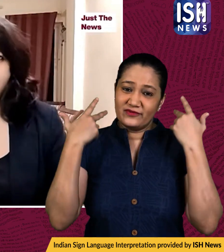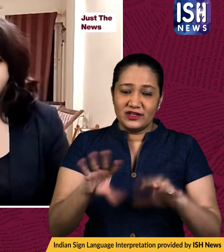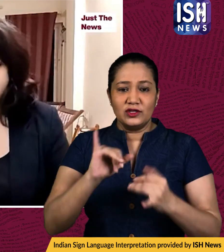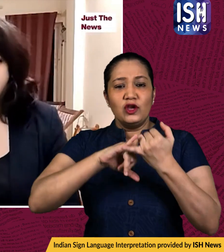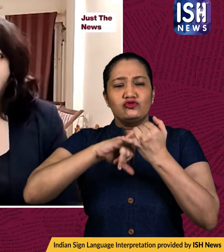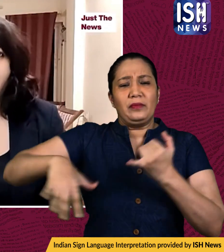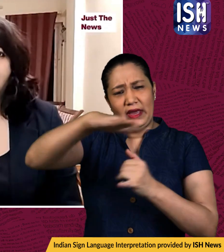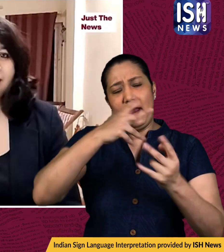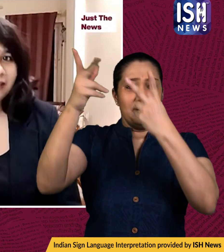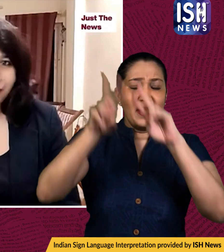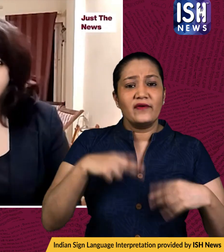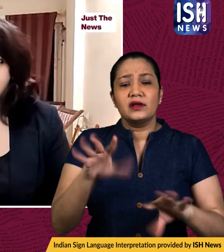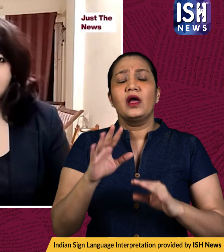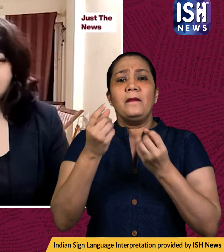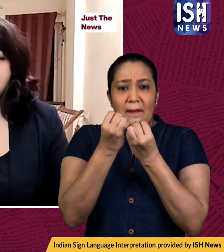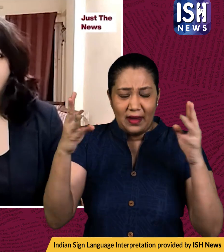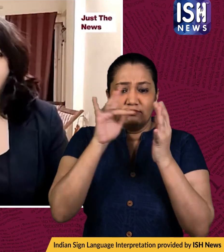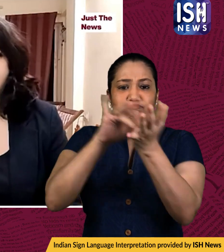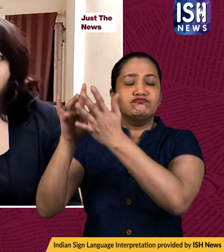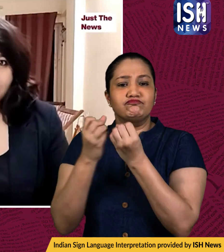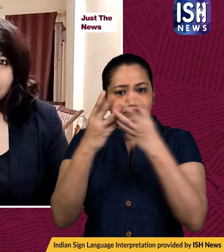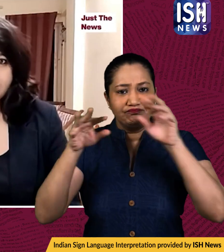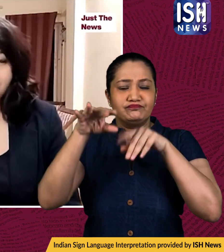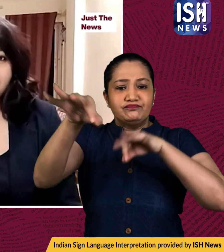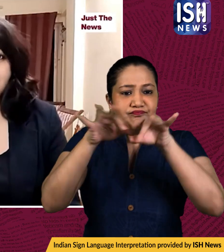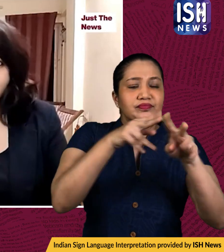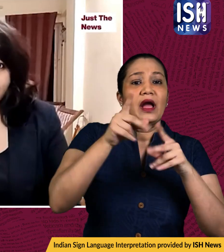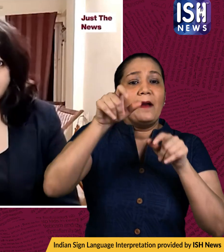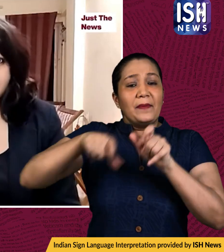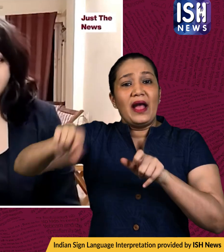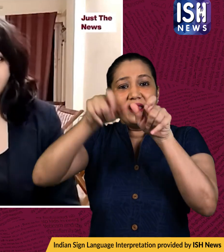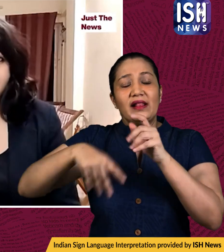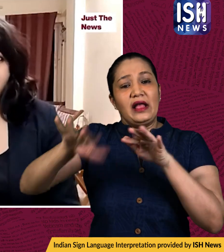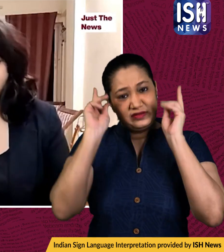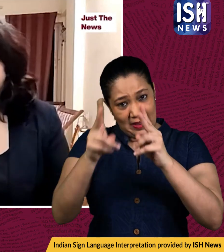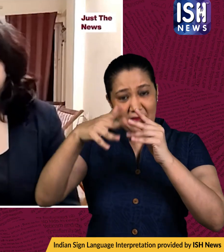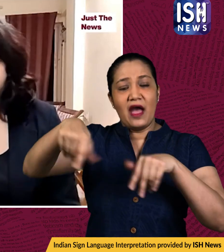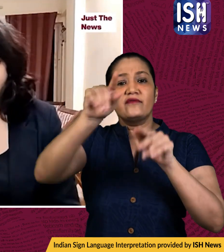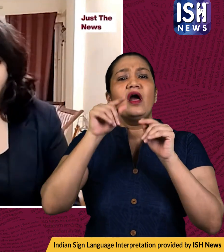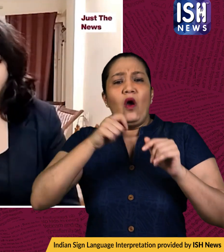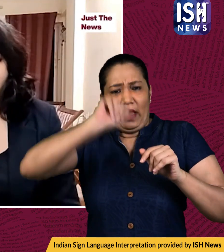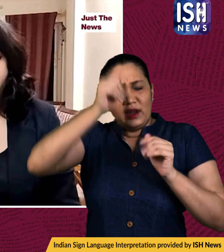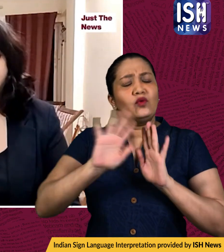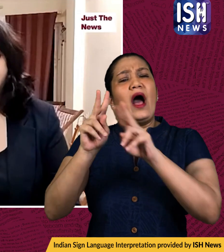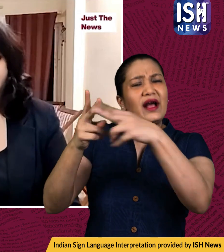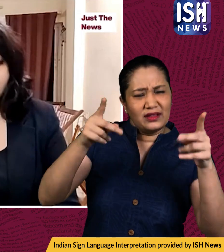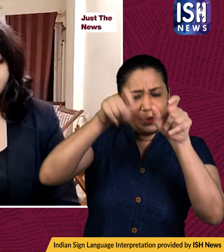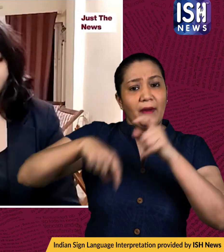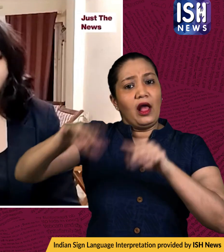sumi uh but several other cities and several other civilians in those cities still continue to be stranded ukraine is trying to